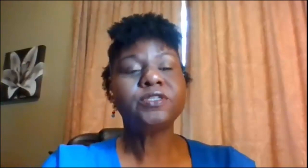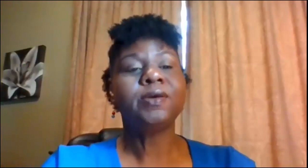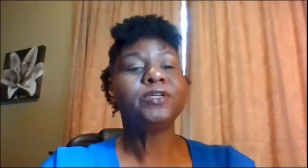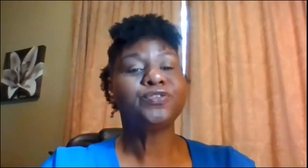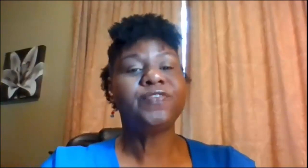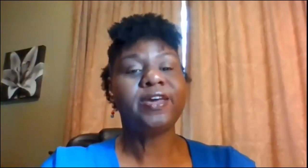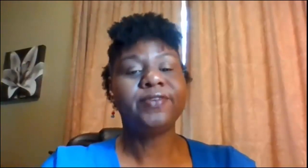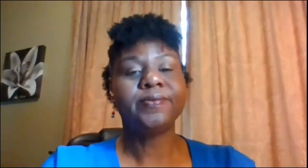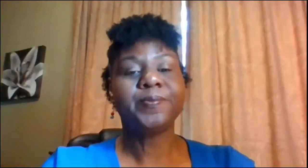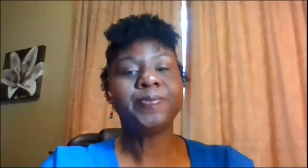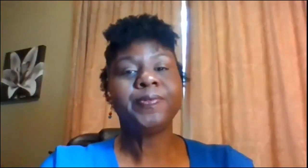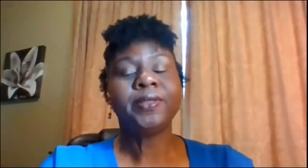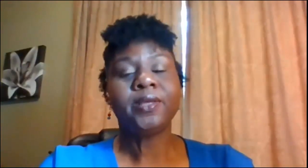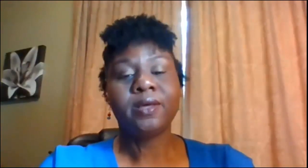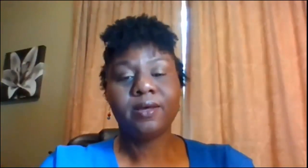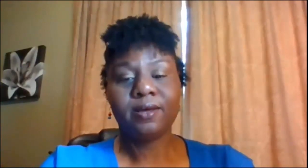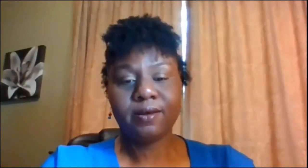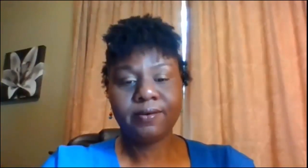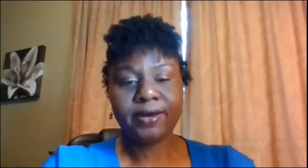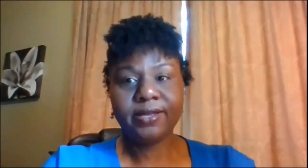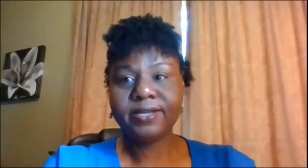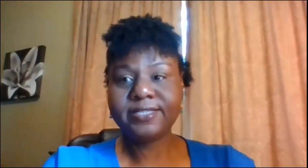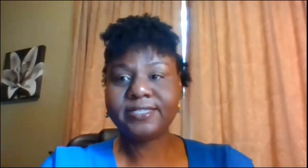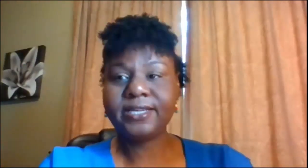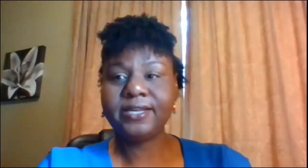tell me what your favorite all right let's see